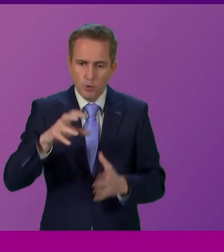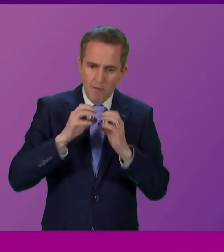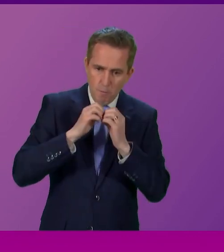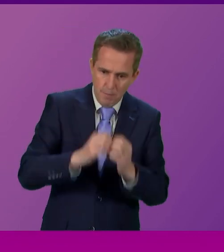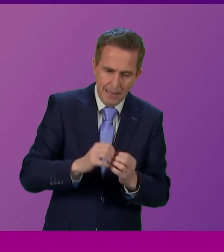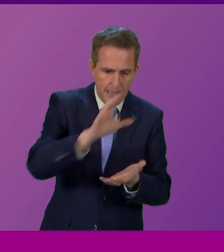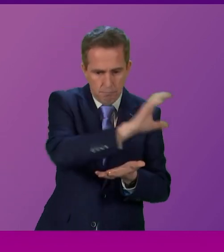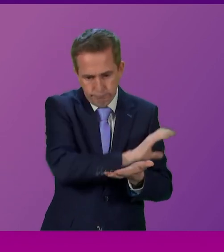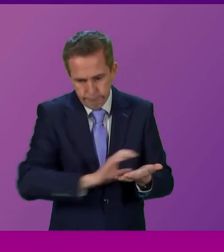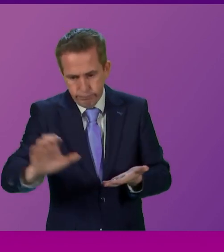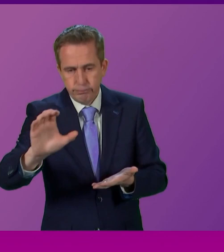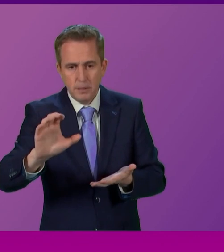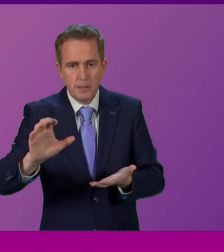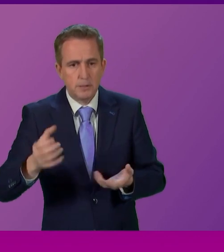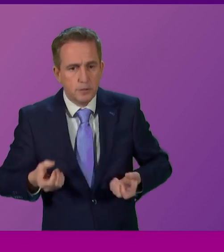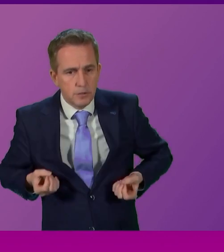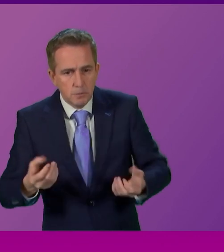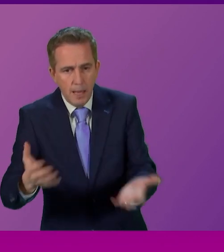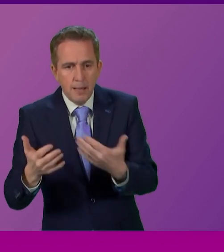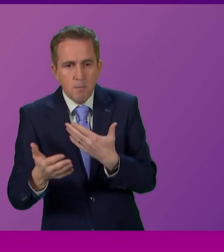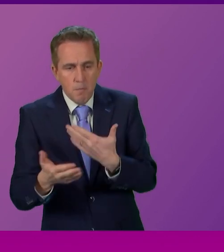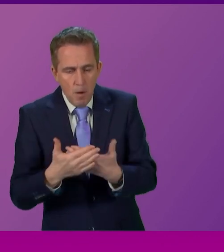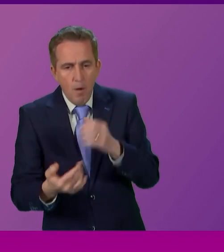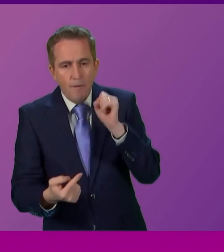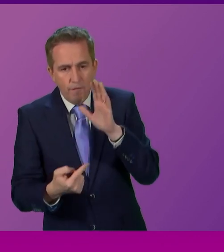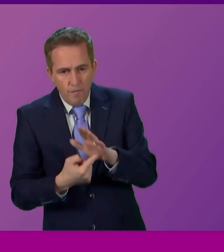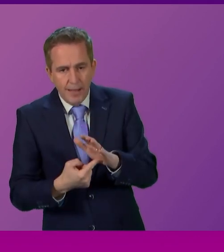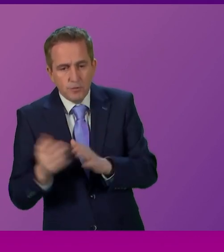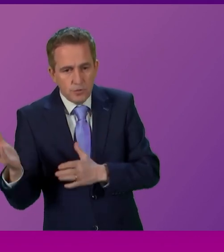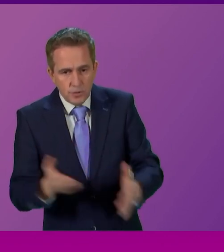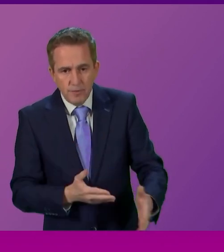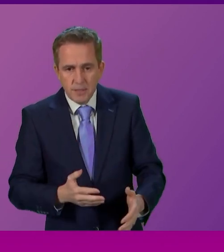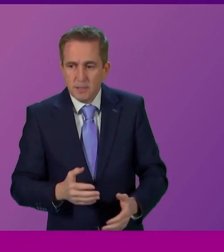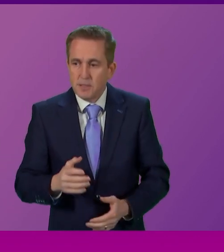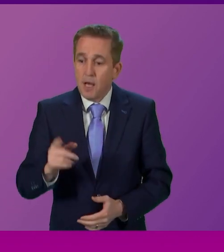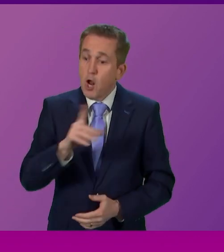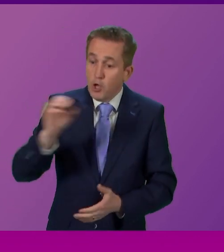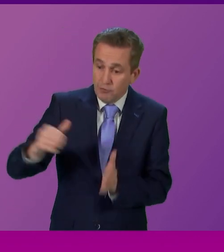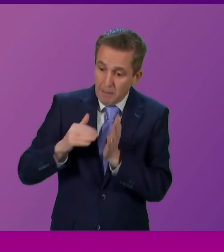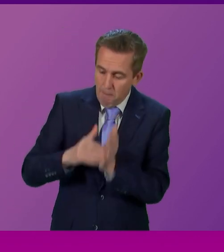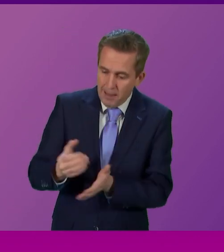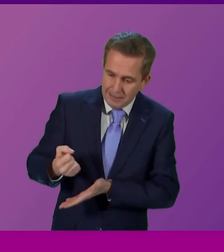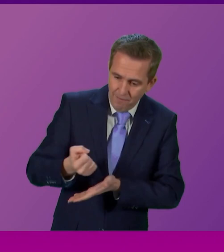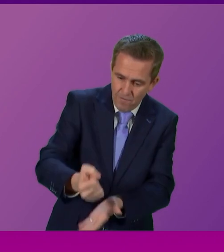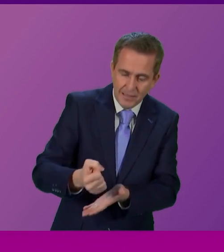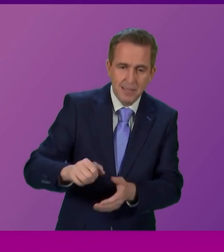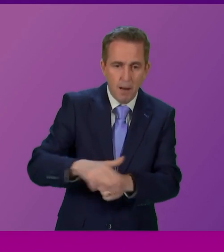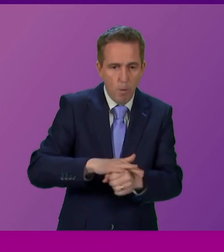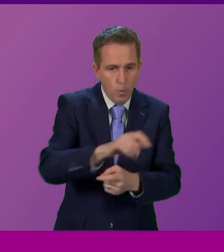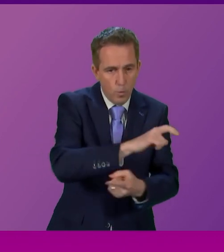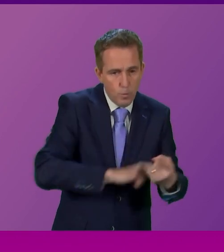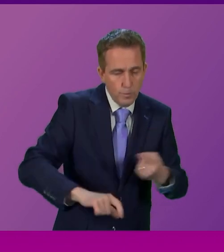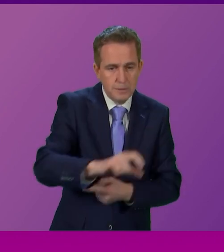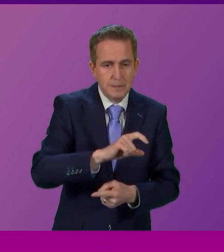to spend more on vital public services to the hundreds of millions being directly invested in local communities.